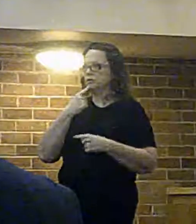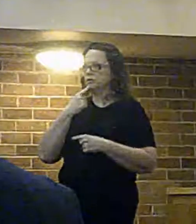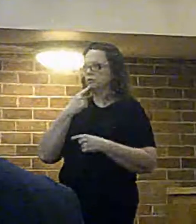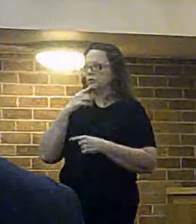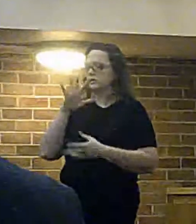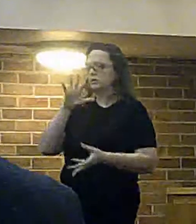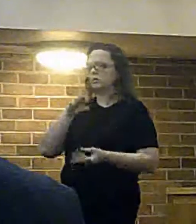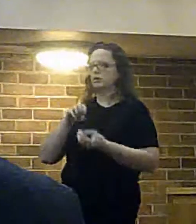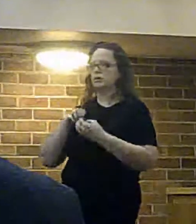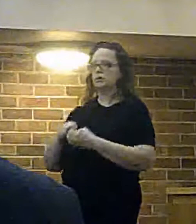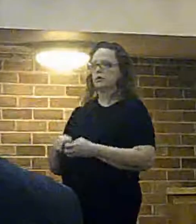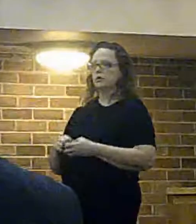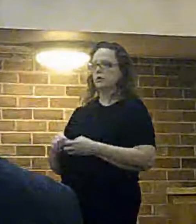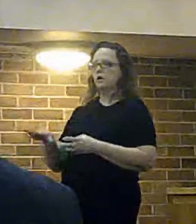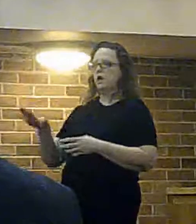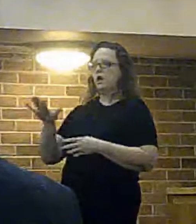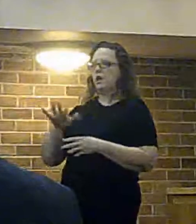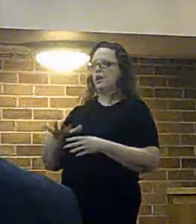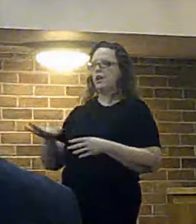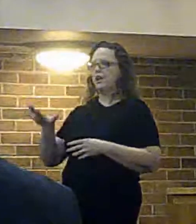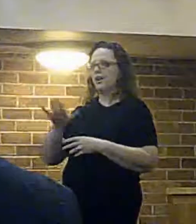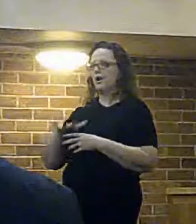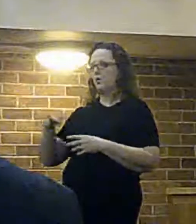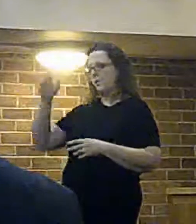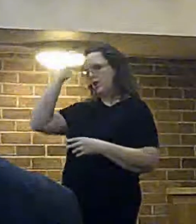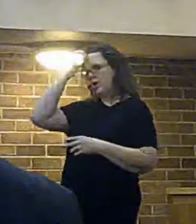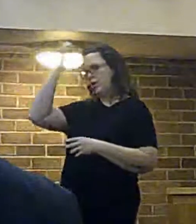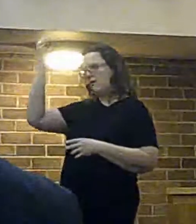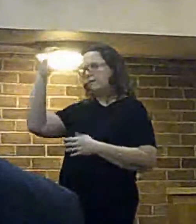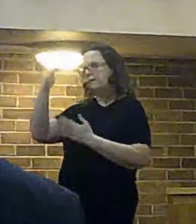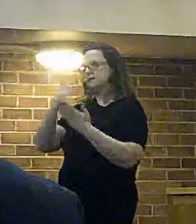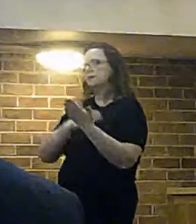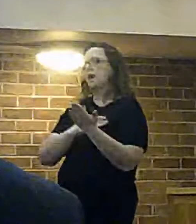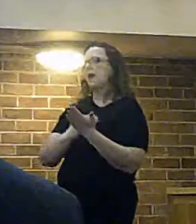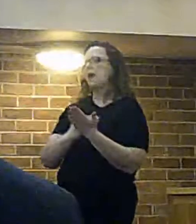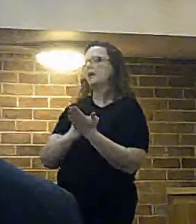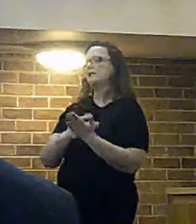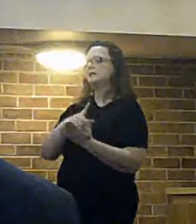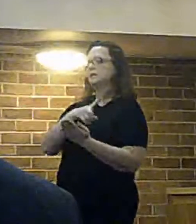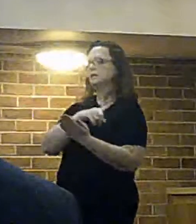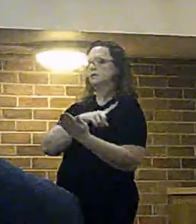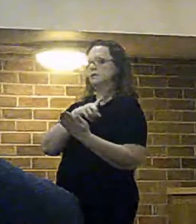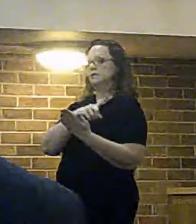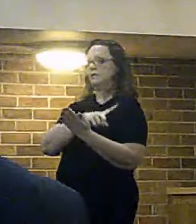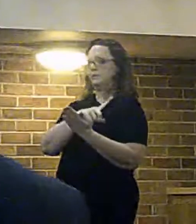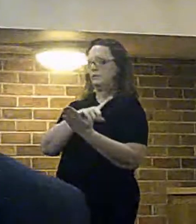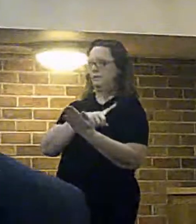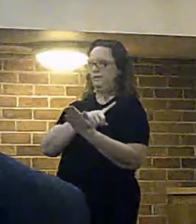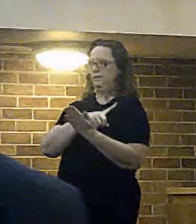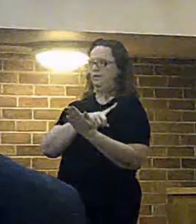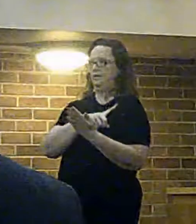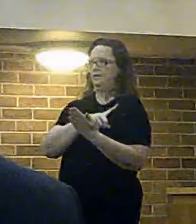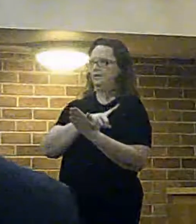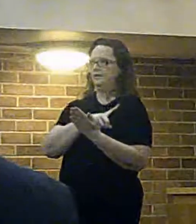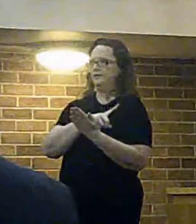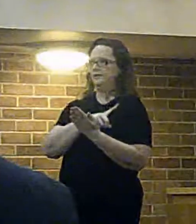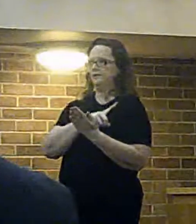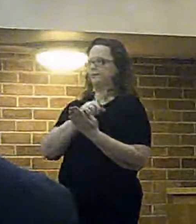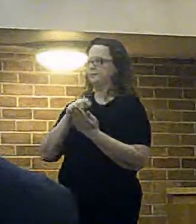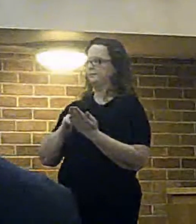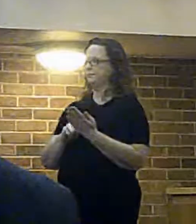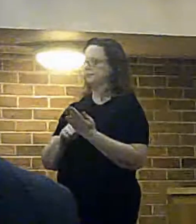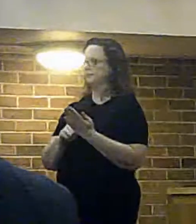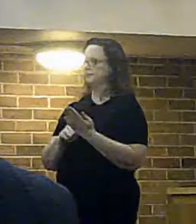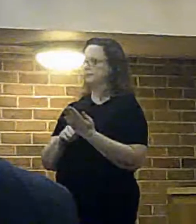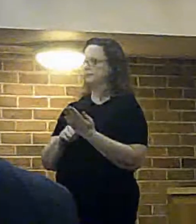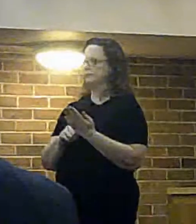the uh under the local government the reason it is exempted the reason it is exempted is because